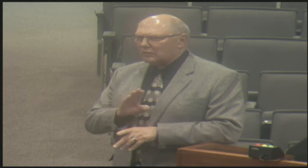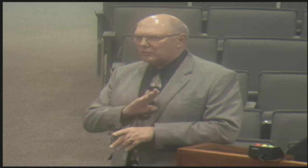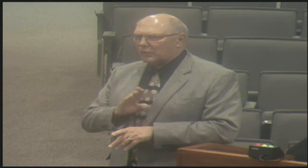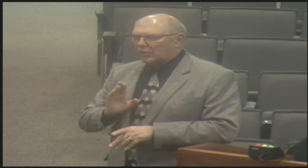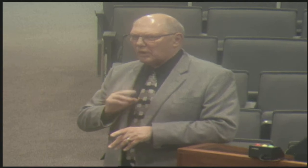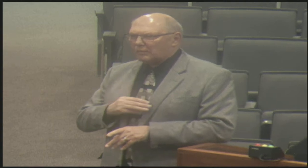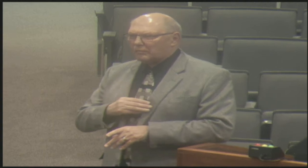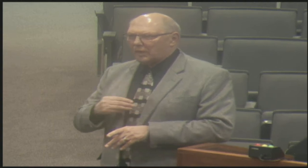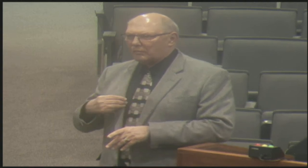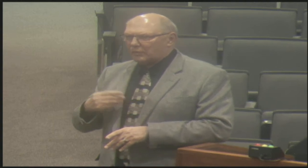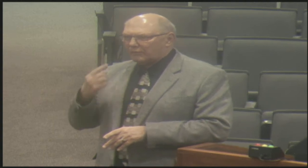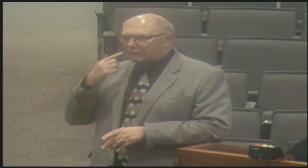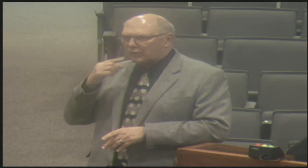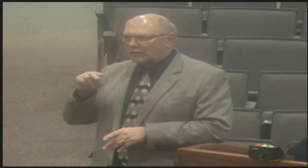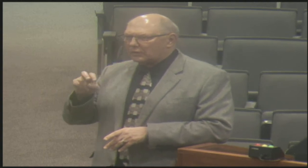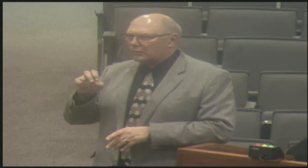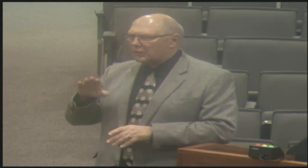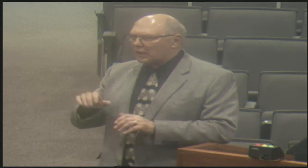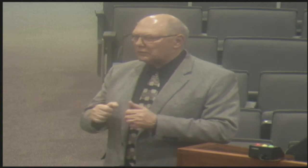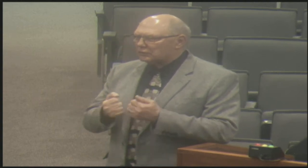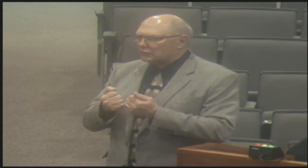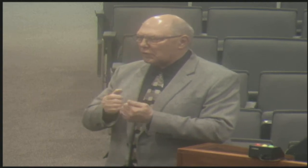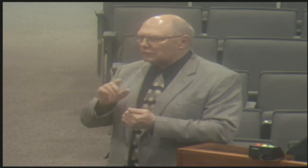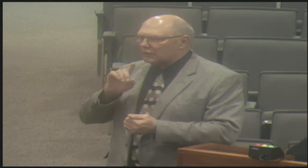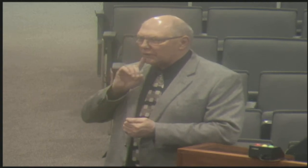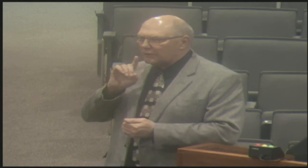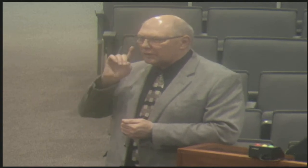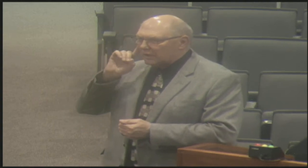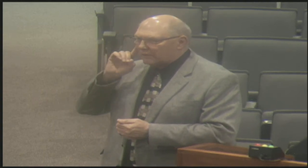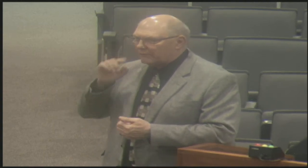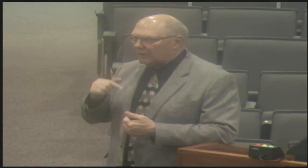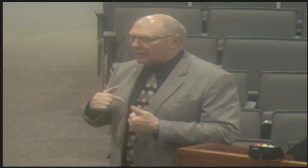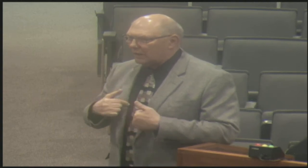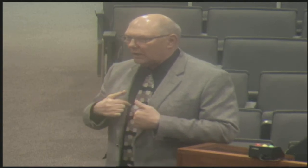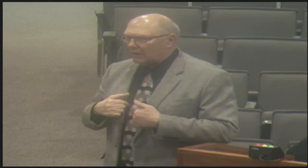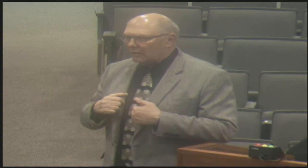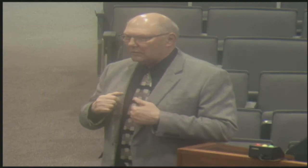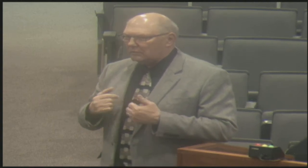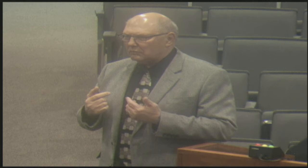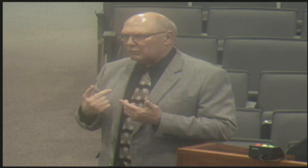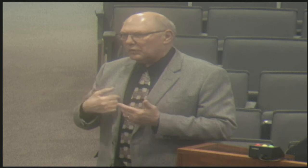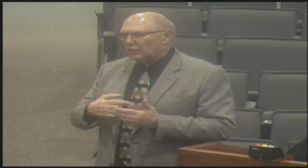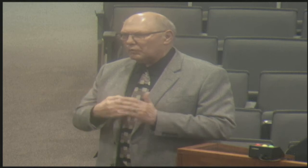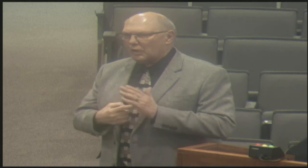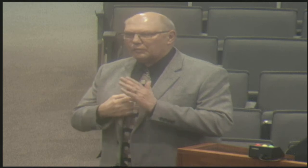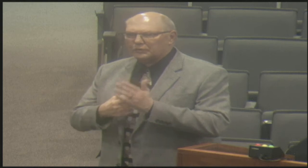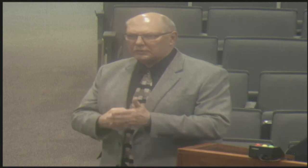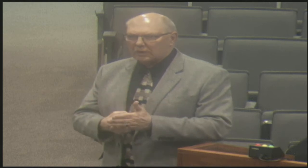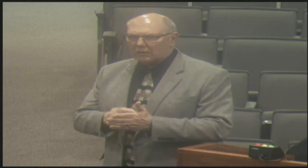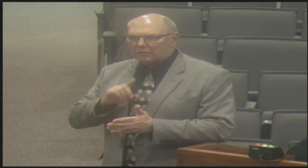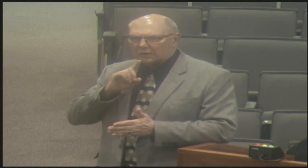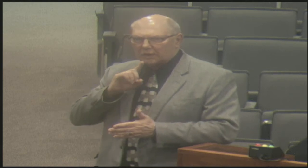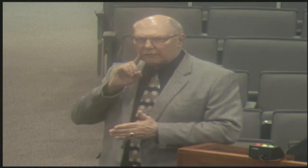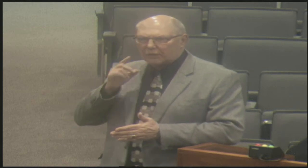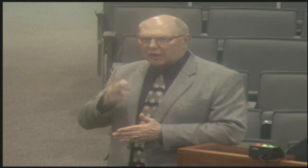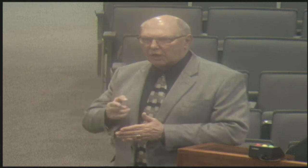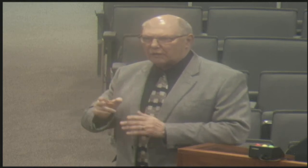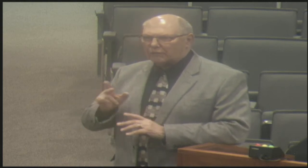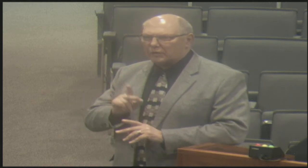And first I'd like to just kind of explain that although I am a board member for the Nebraska Association for the Deaf,